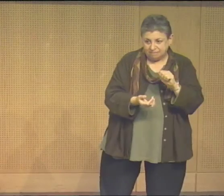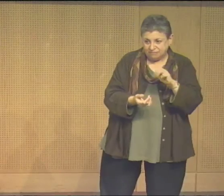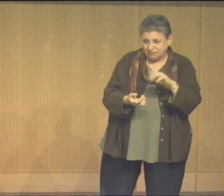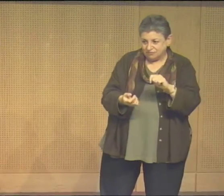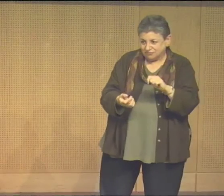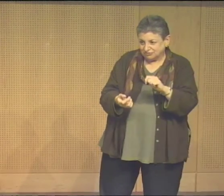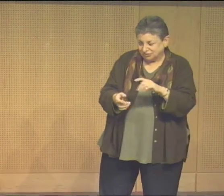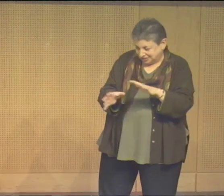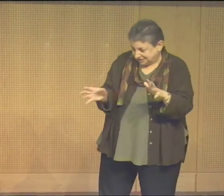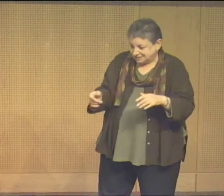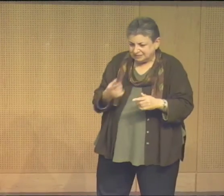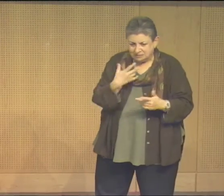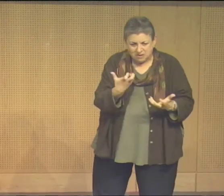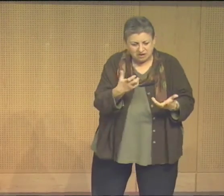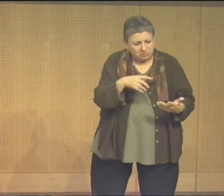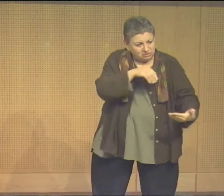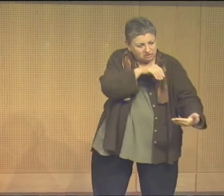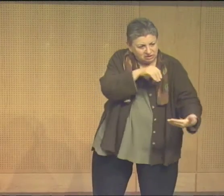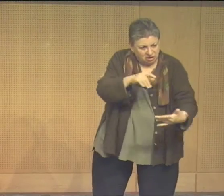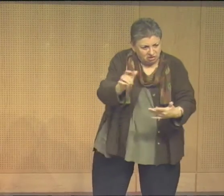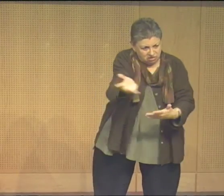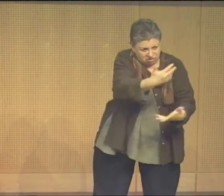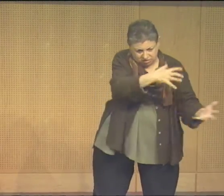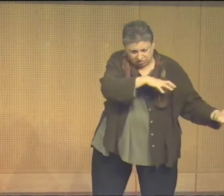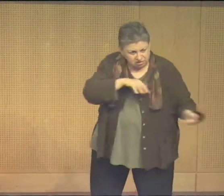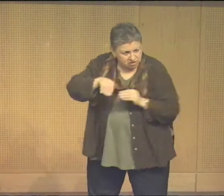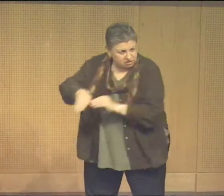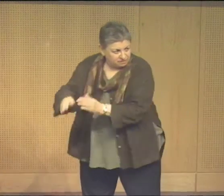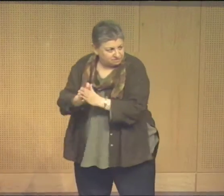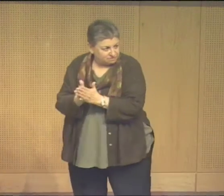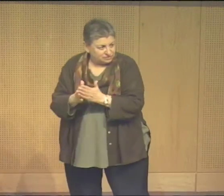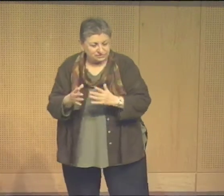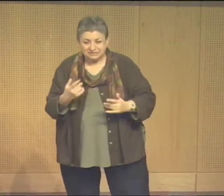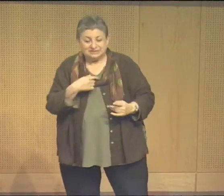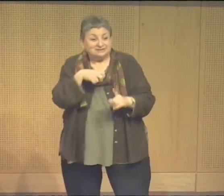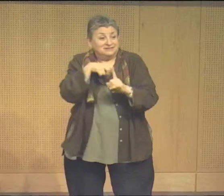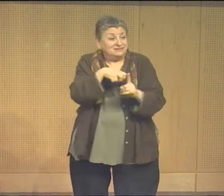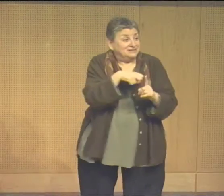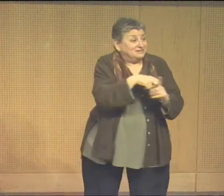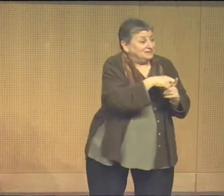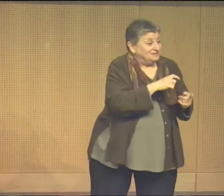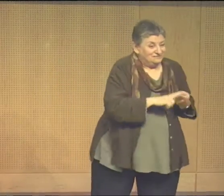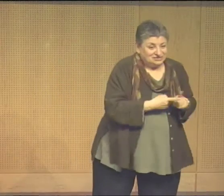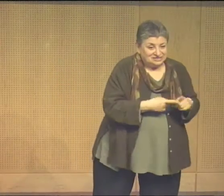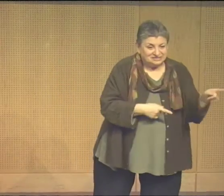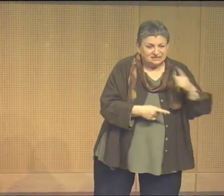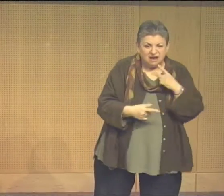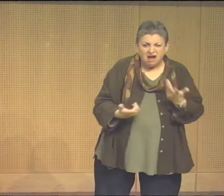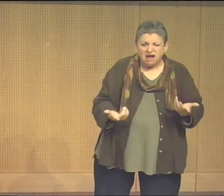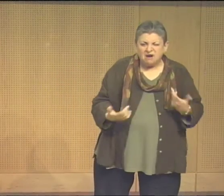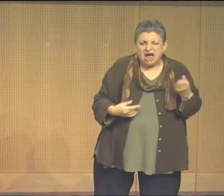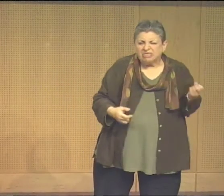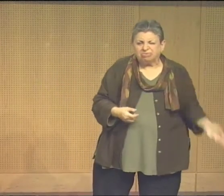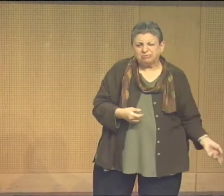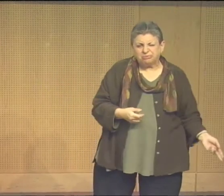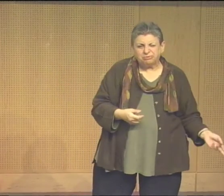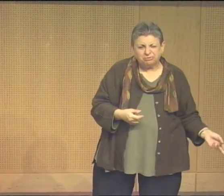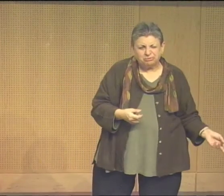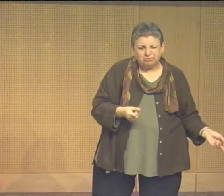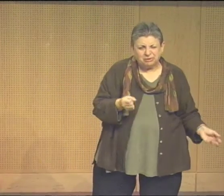on the book on me and interviewing me he got photographs of all of my work and so I